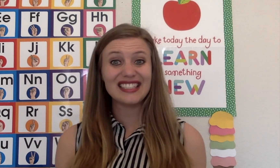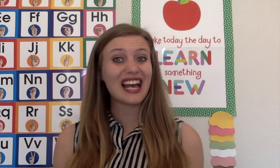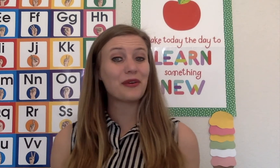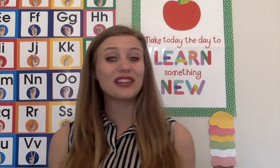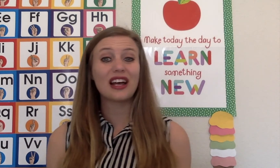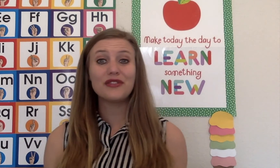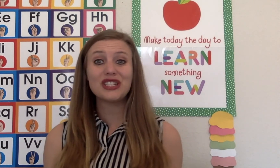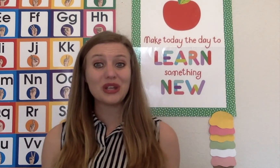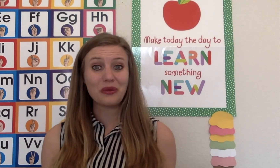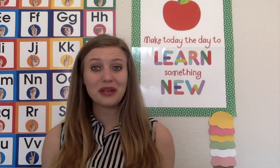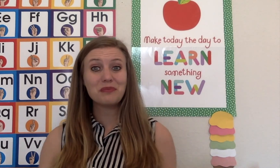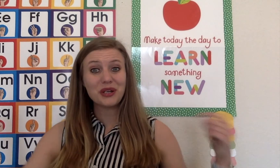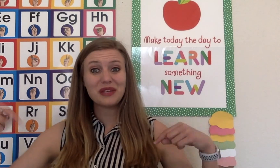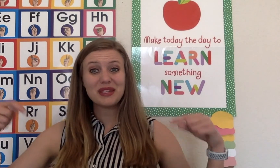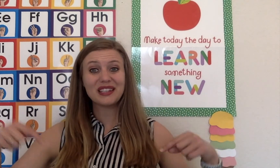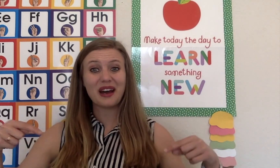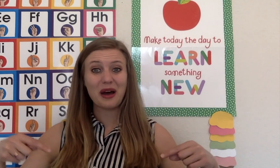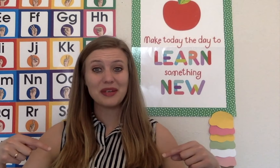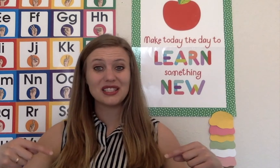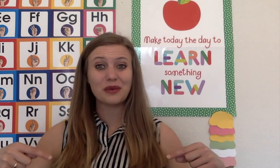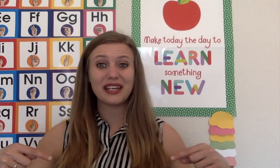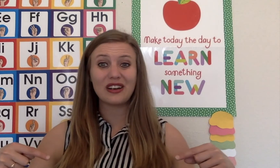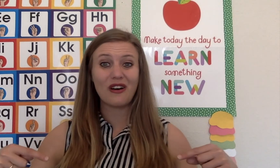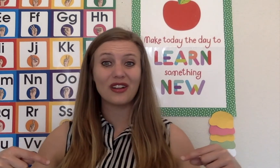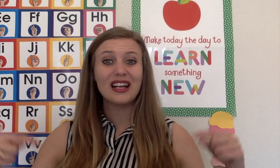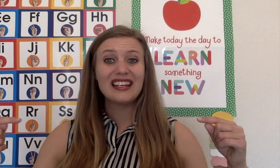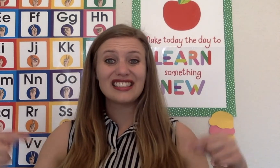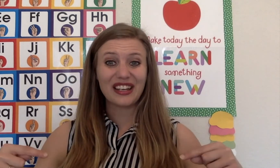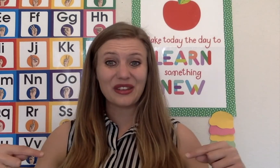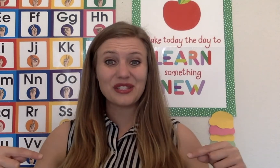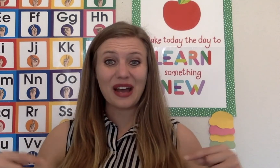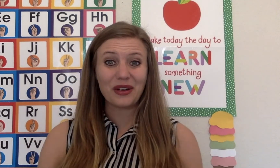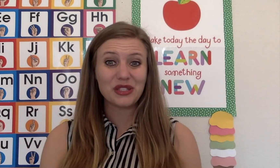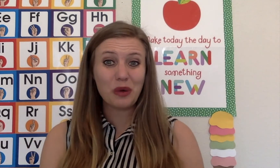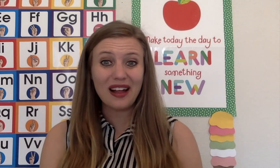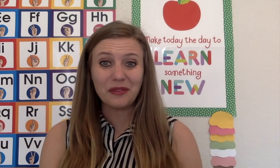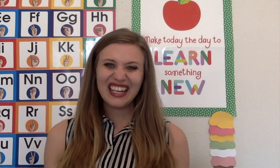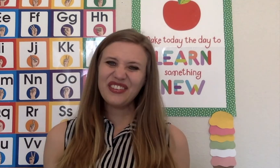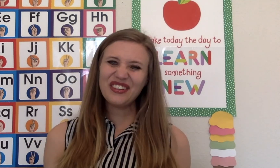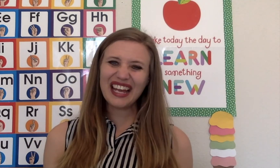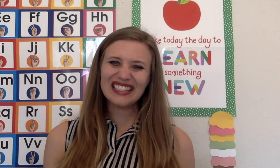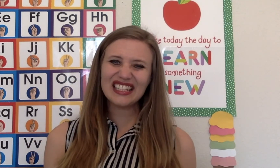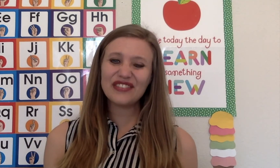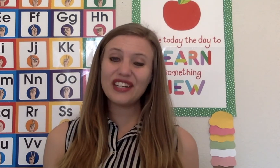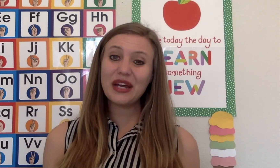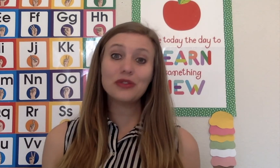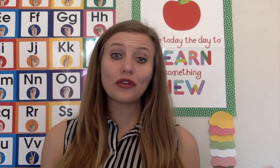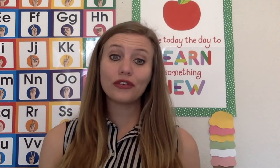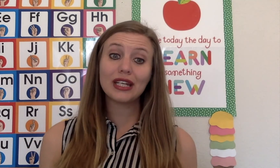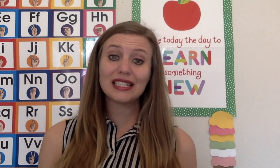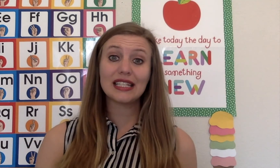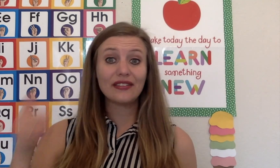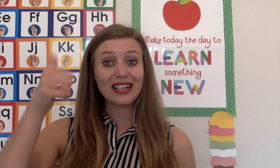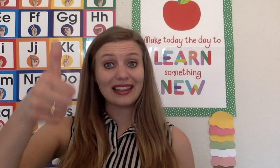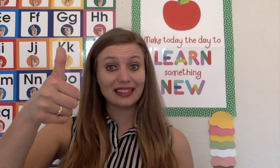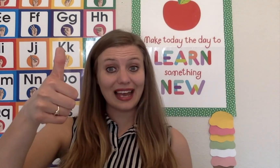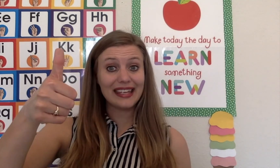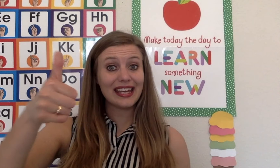I would love to know them put them in the comments so we can all check those out as well. If you liked this video don't forget to give it a like and